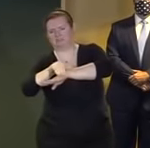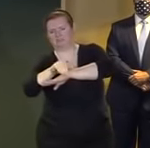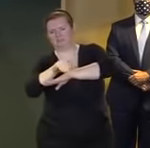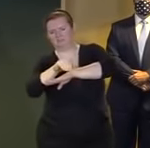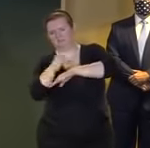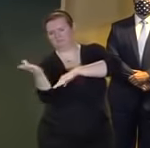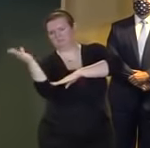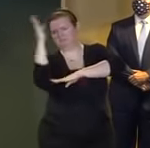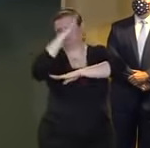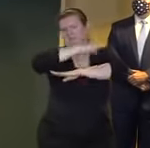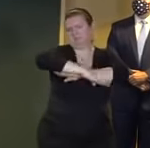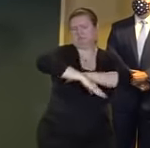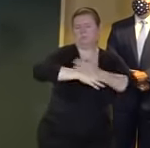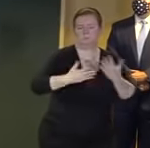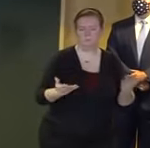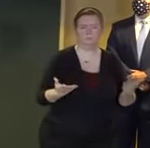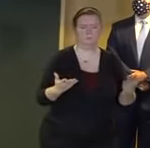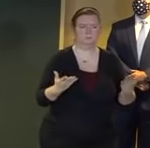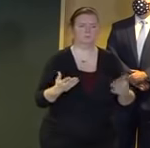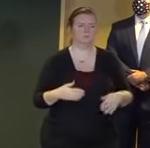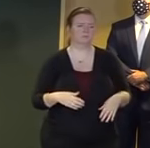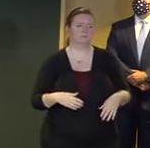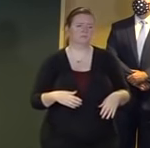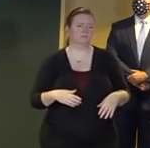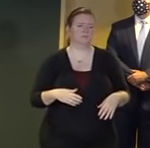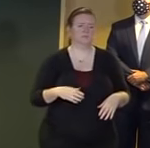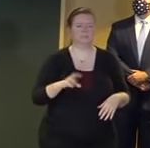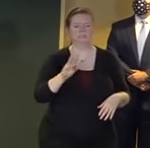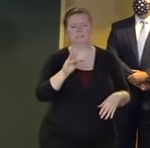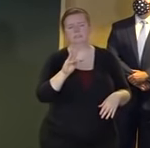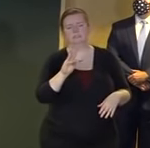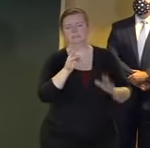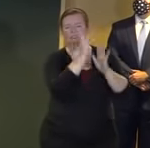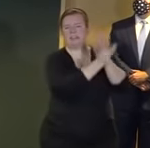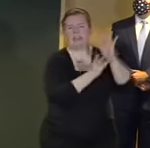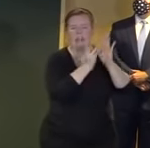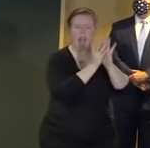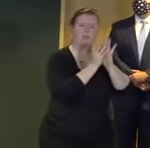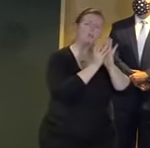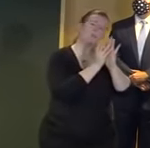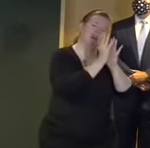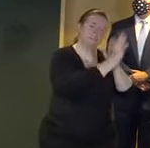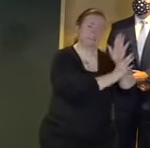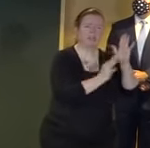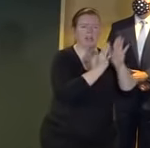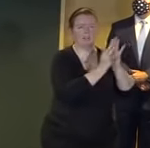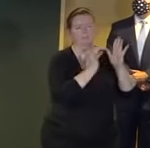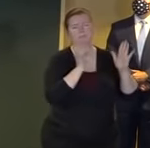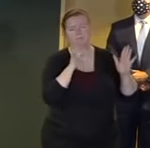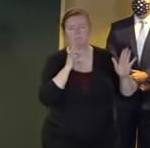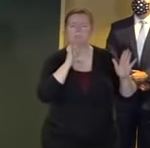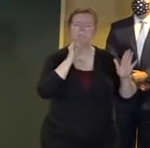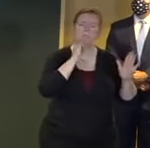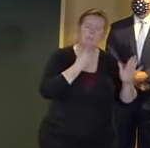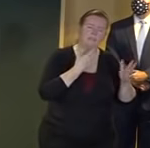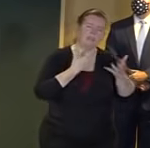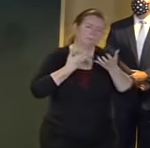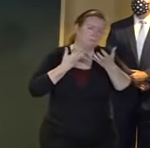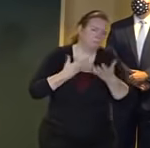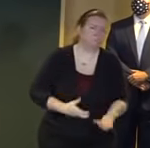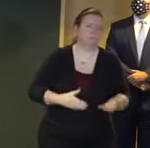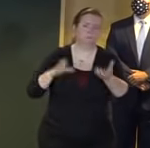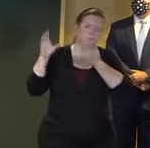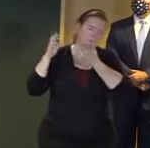somewhere between say six to nine hours of a fairly intensive weather experience as was mentioned by